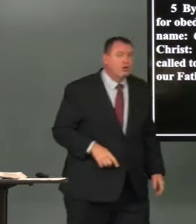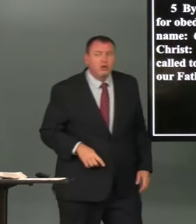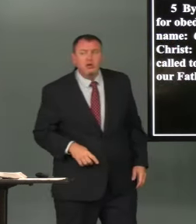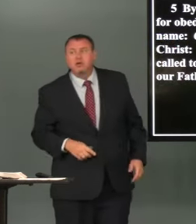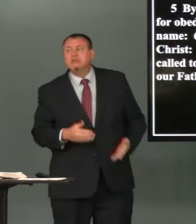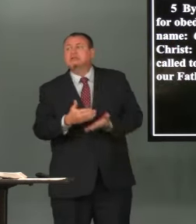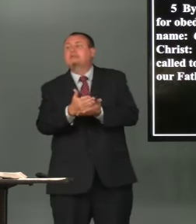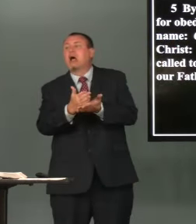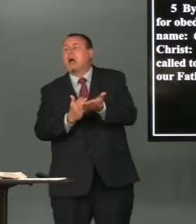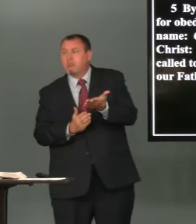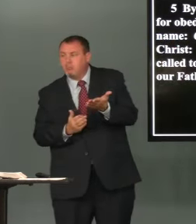some